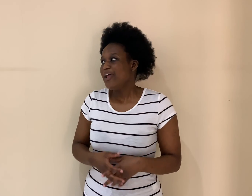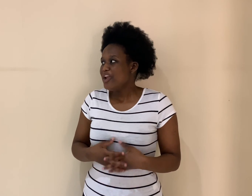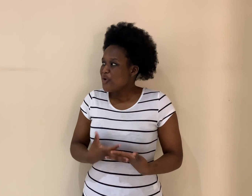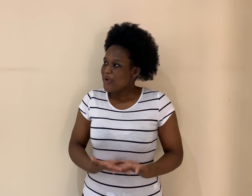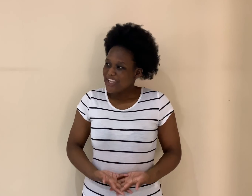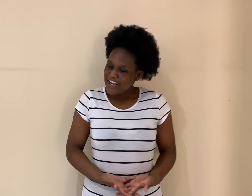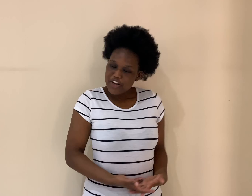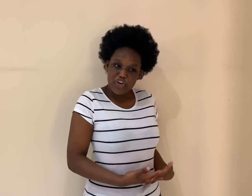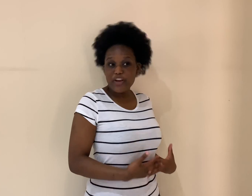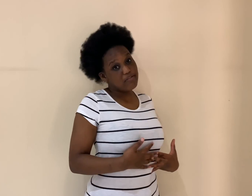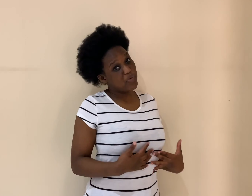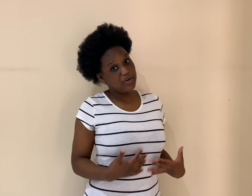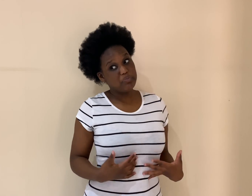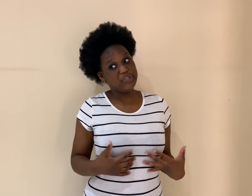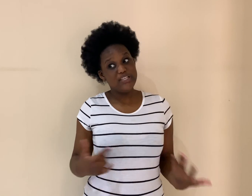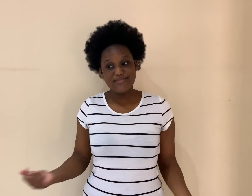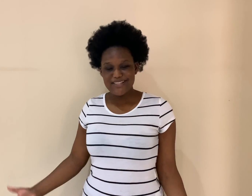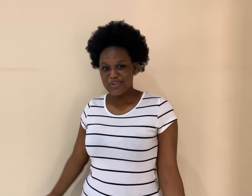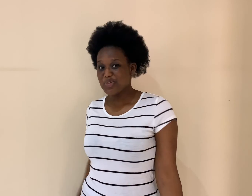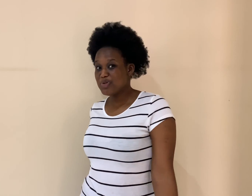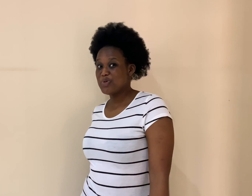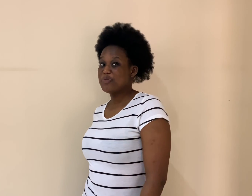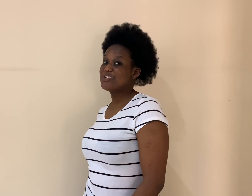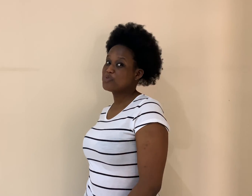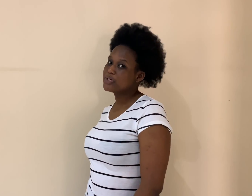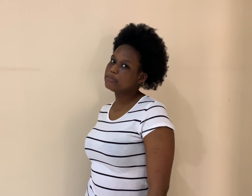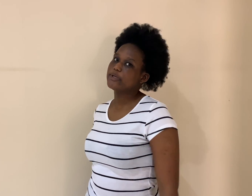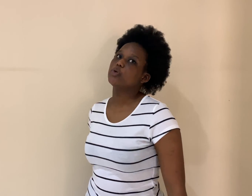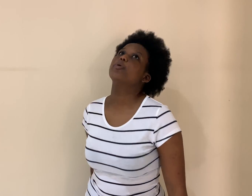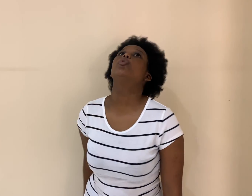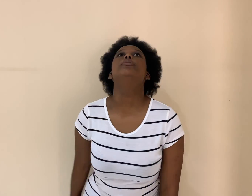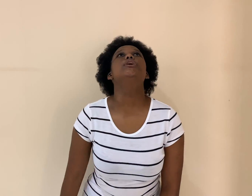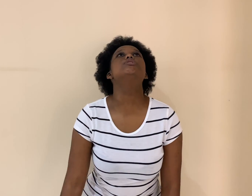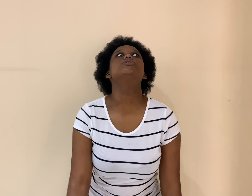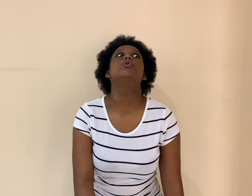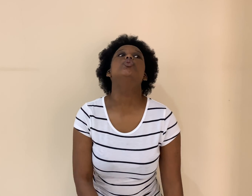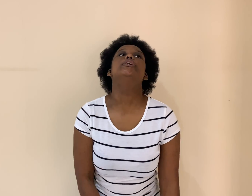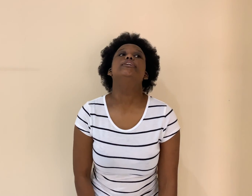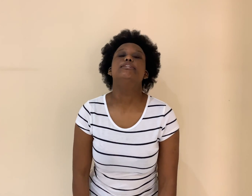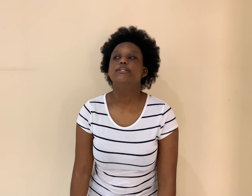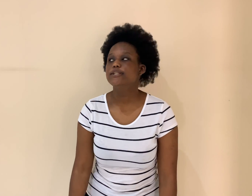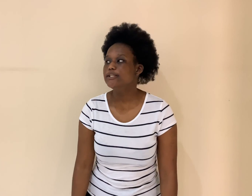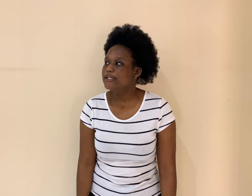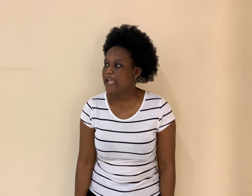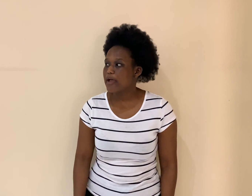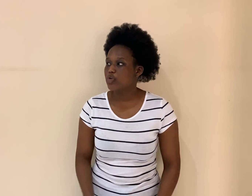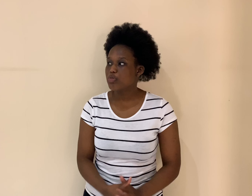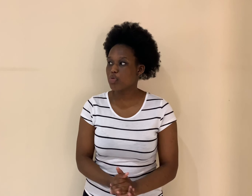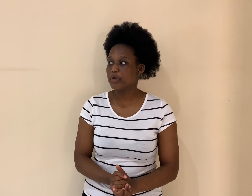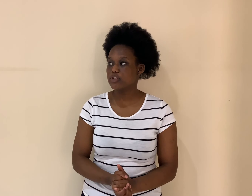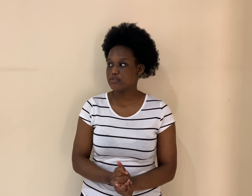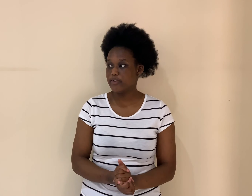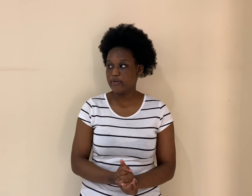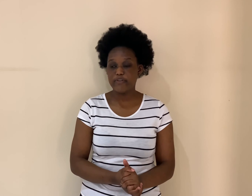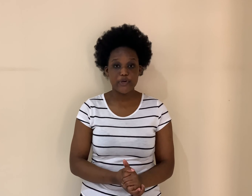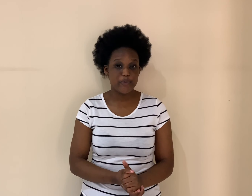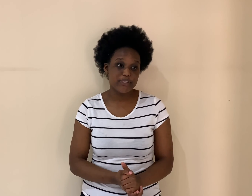And, I know, again, not everyone believes that global warming is real, but global warming is so real. Yeah, global warming is very, very real.